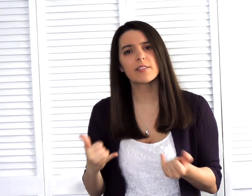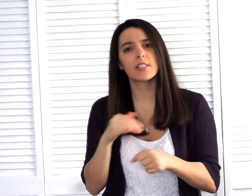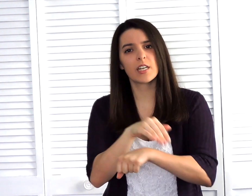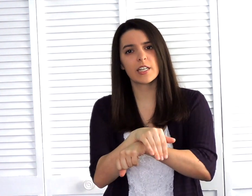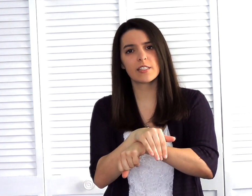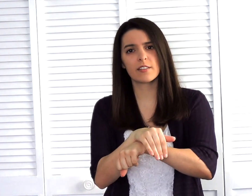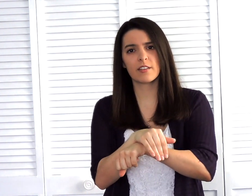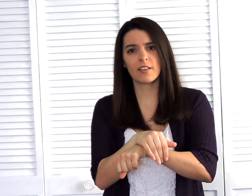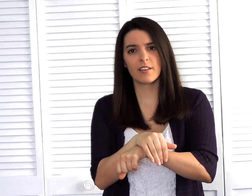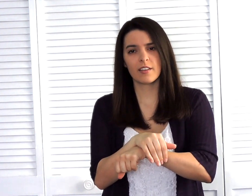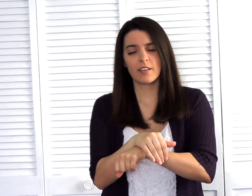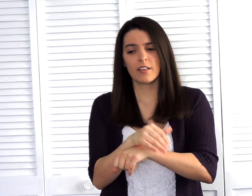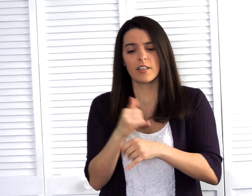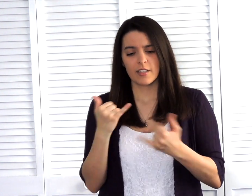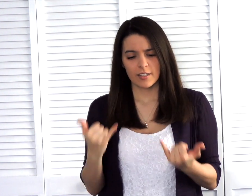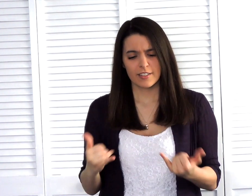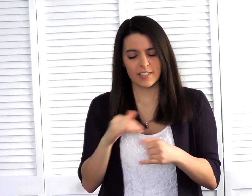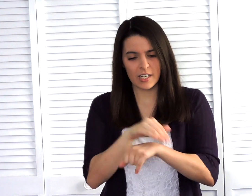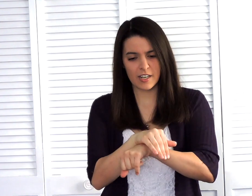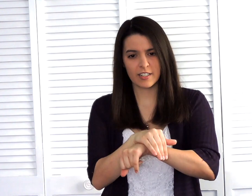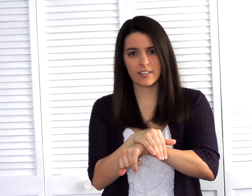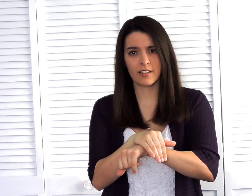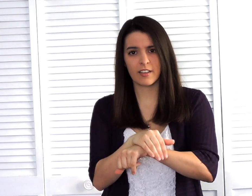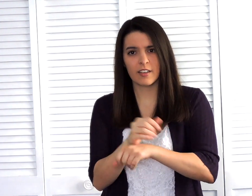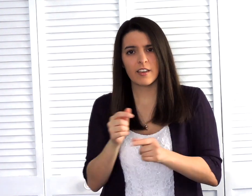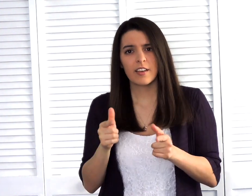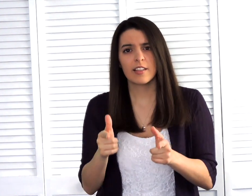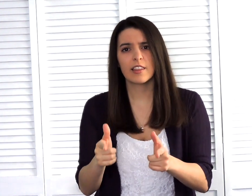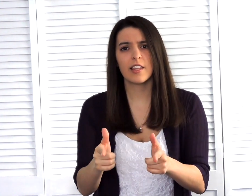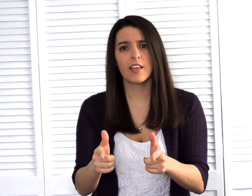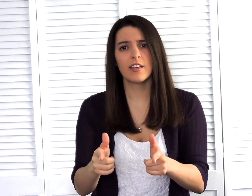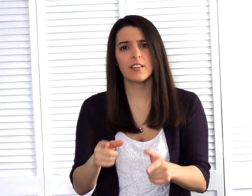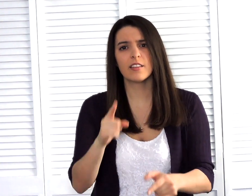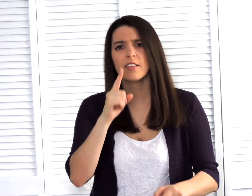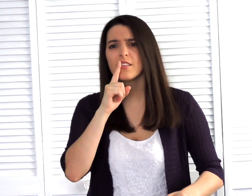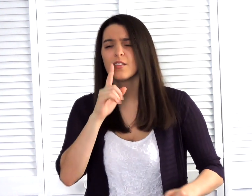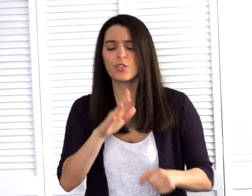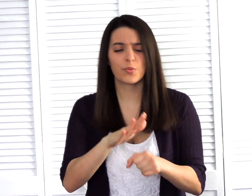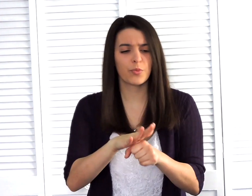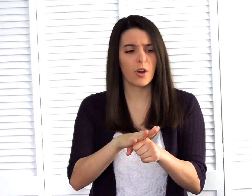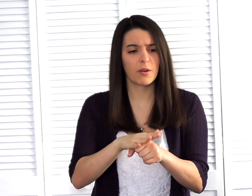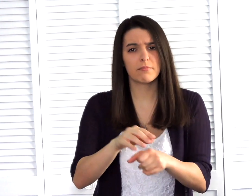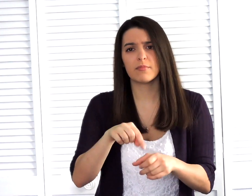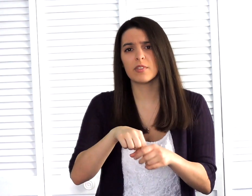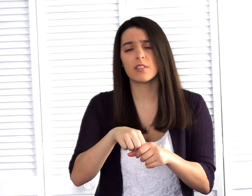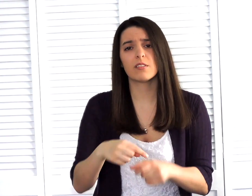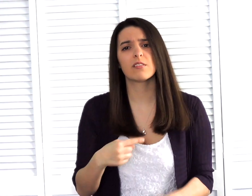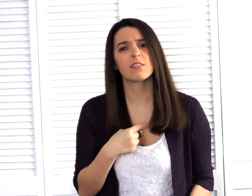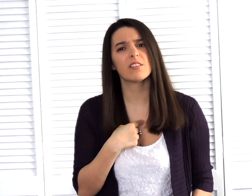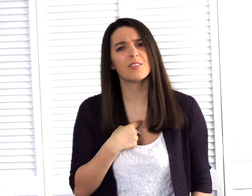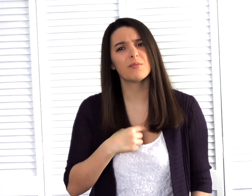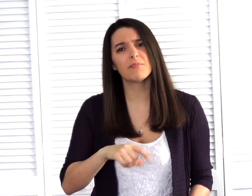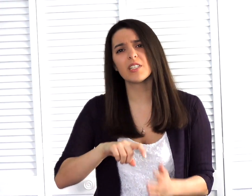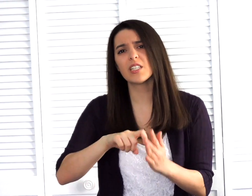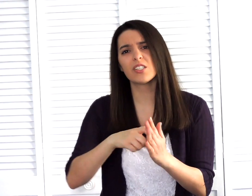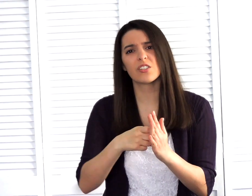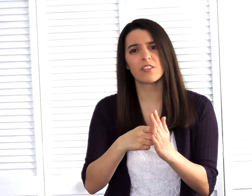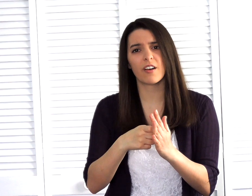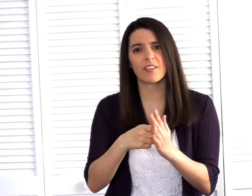tonight? Tonight. Let this promise in me start,